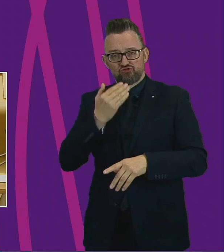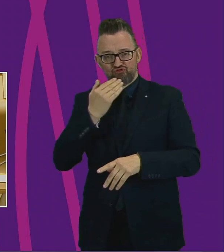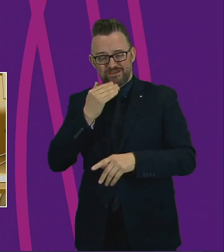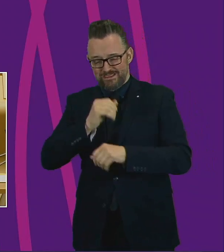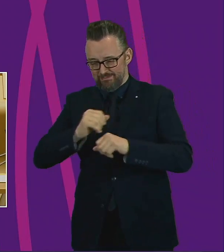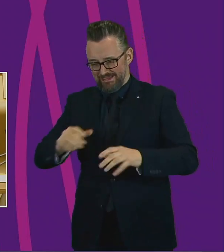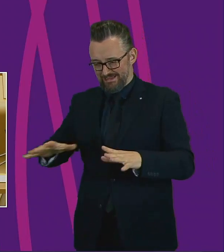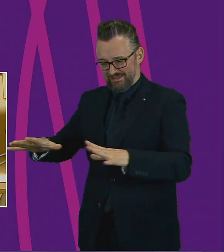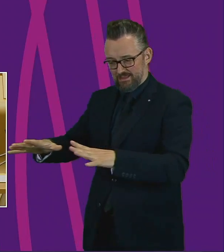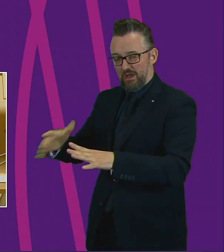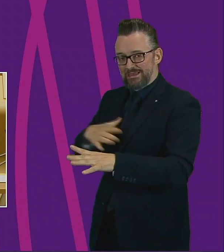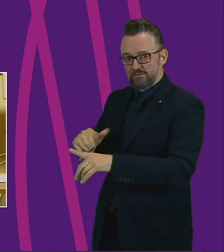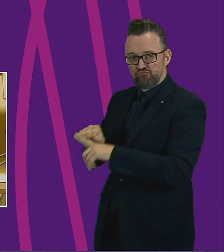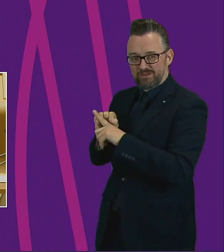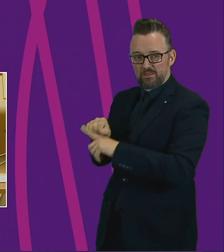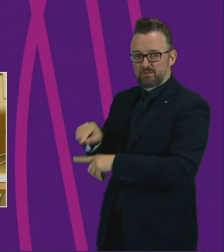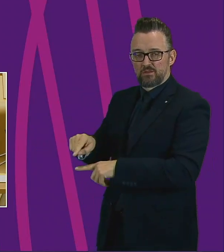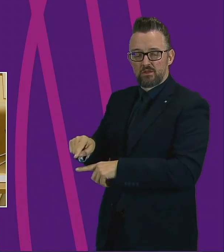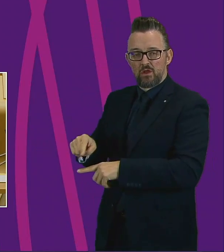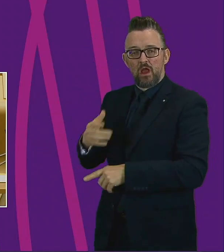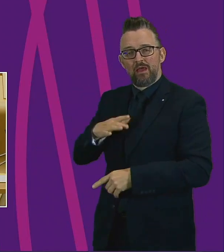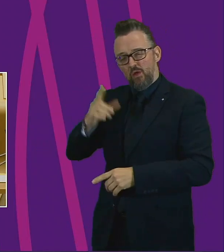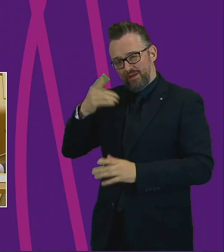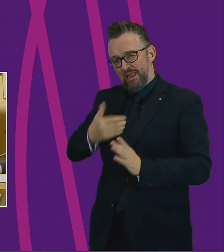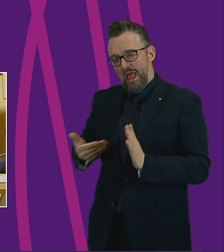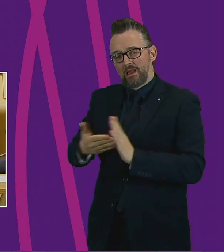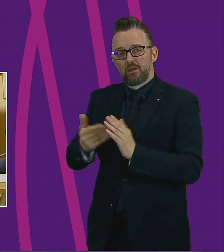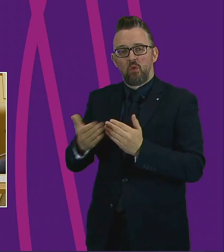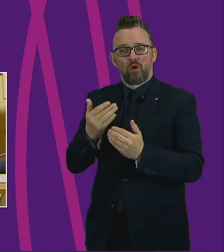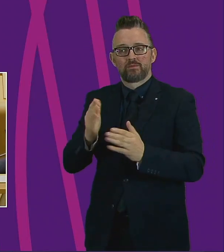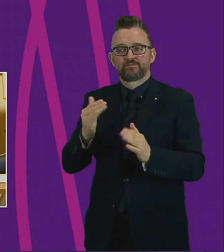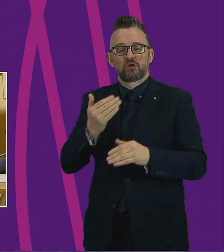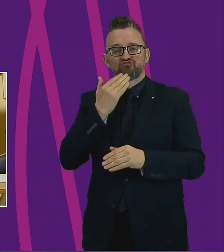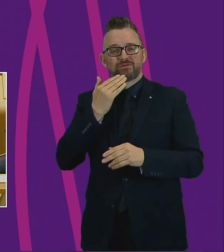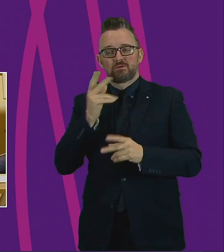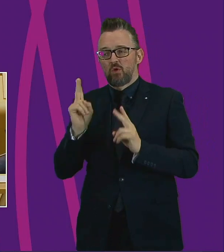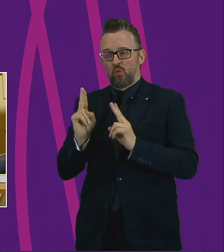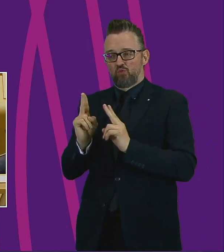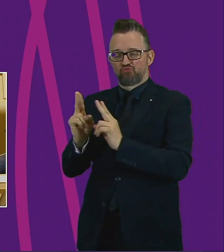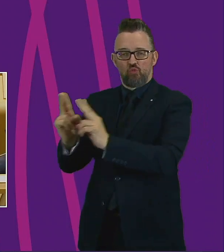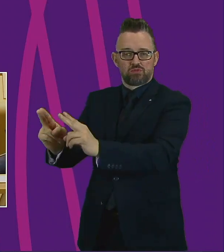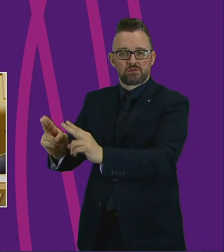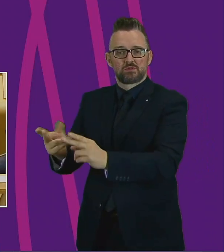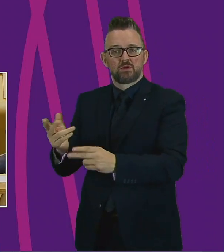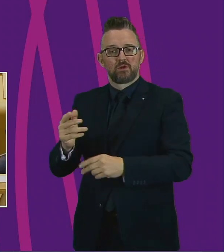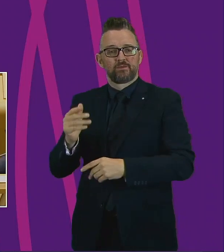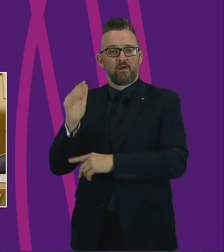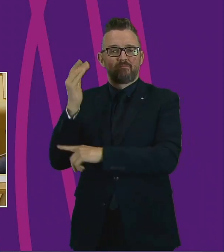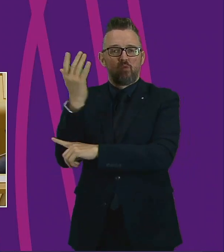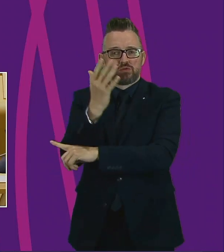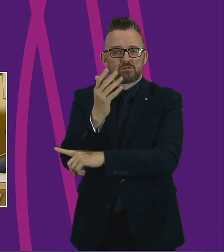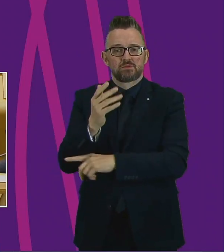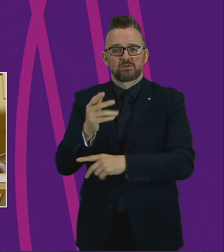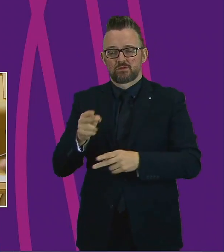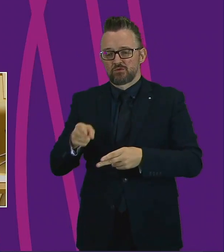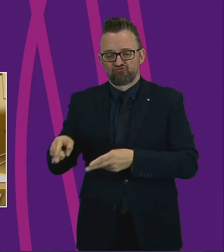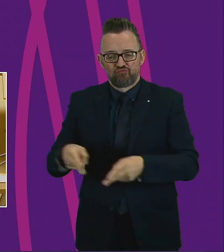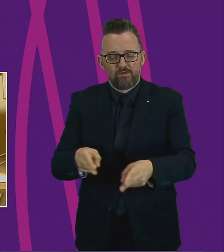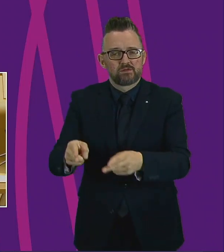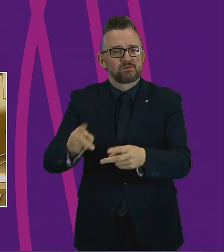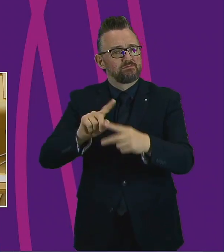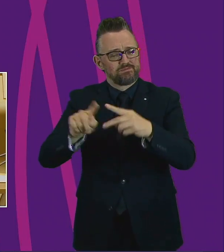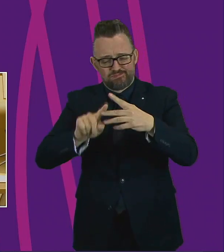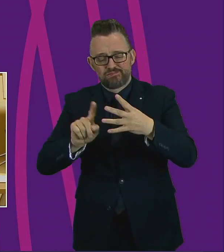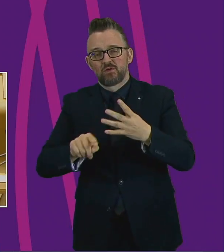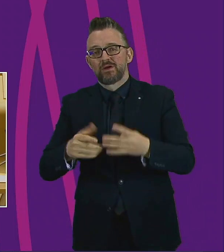argue that we must put in greater protections for green corridors, woods, areas around rivers and canals. I've always